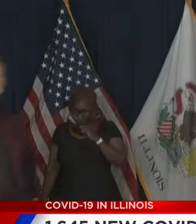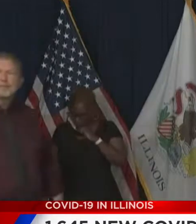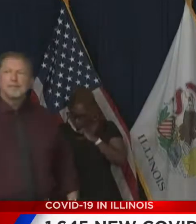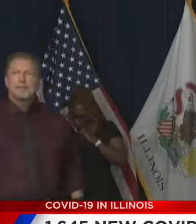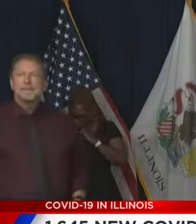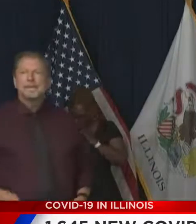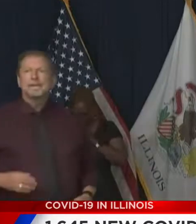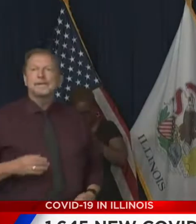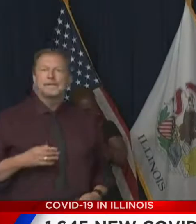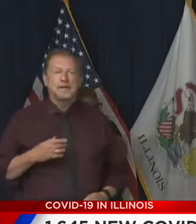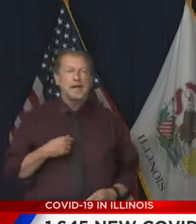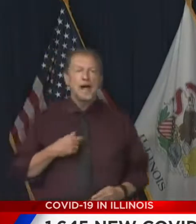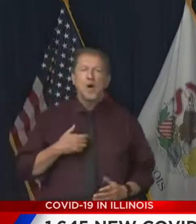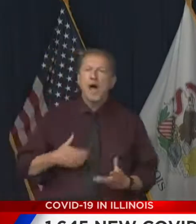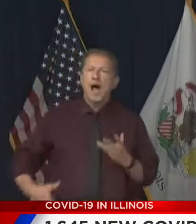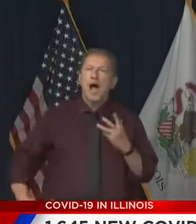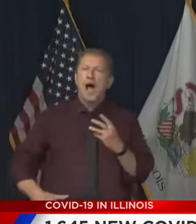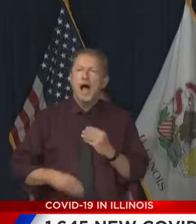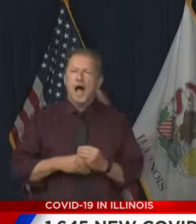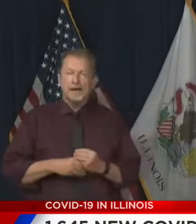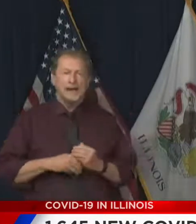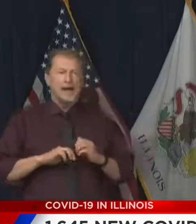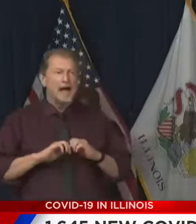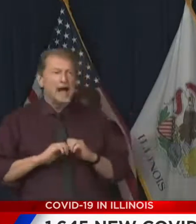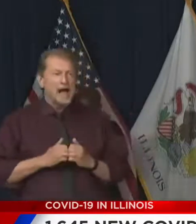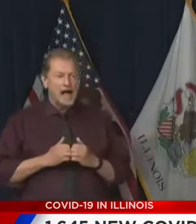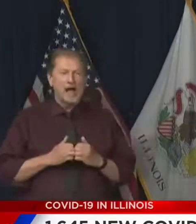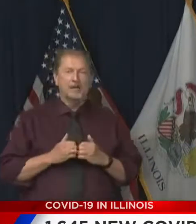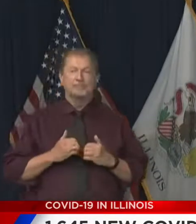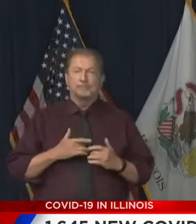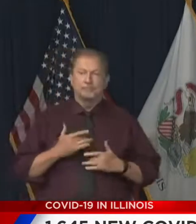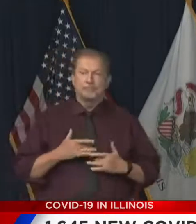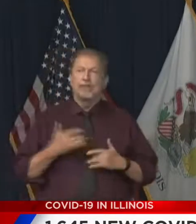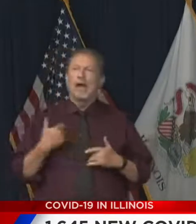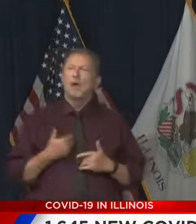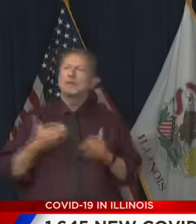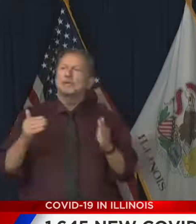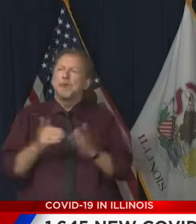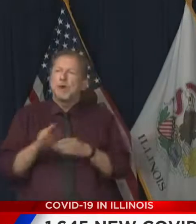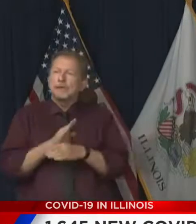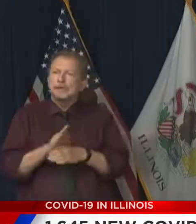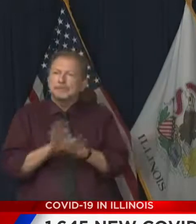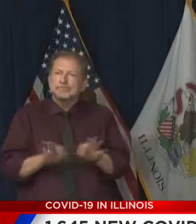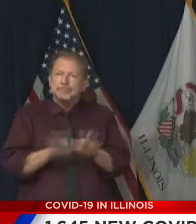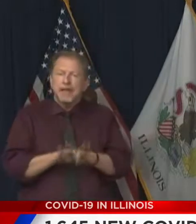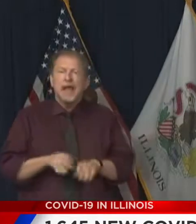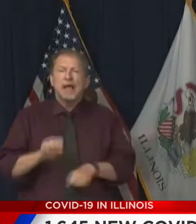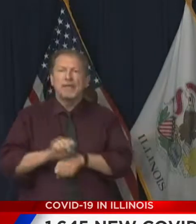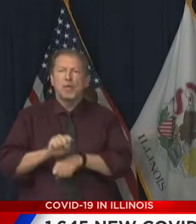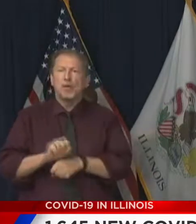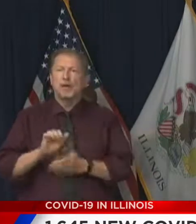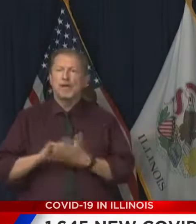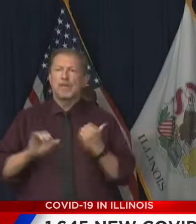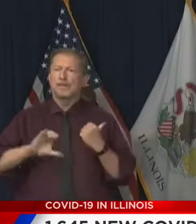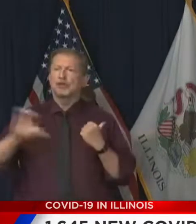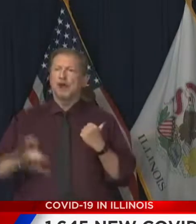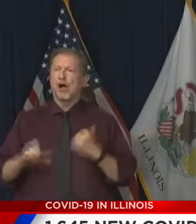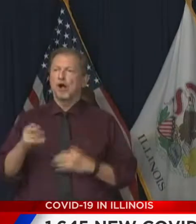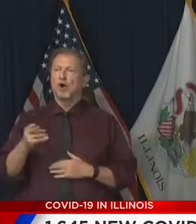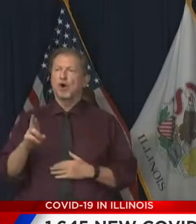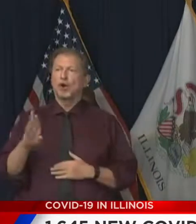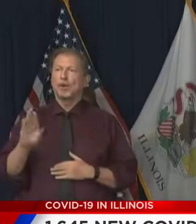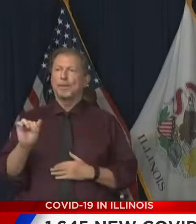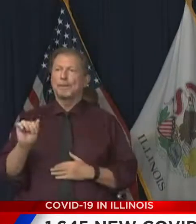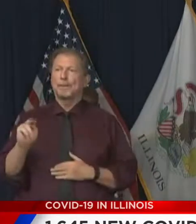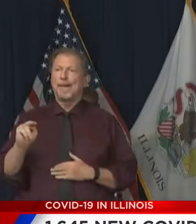heroic our small business owners are and the work that Chicago Urban League does to support those small businesses. small business